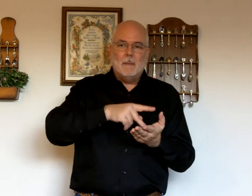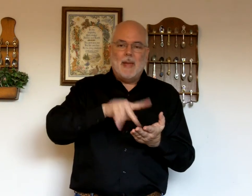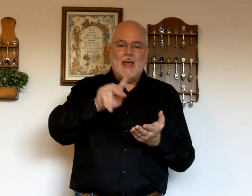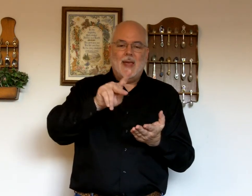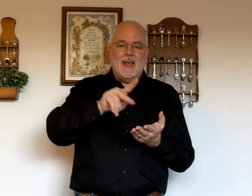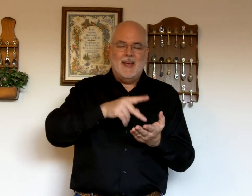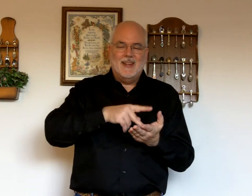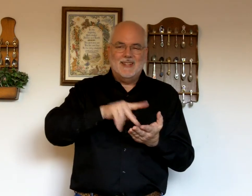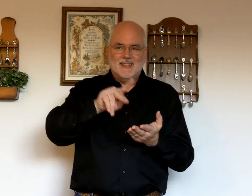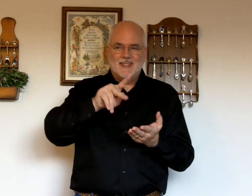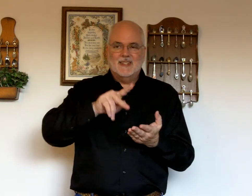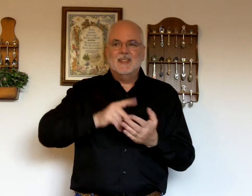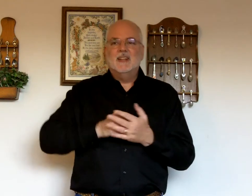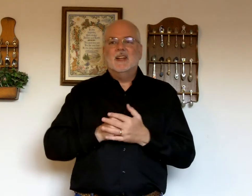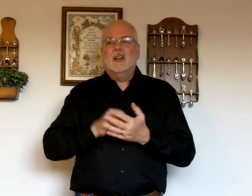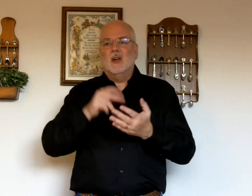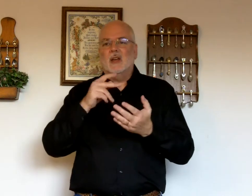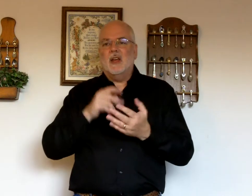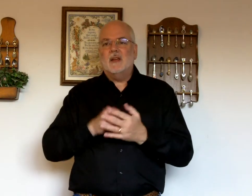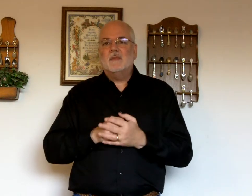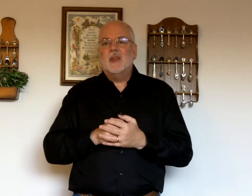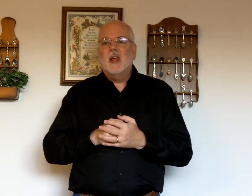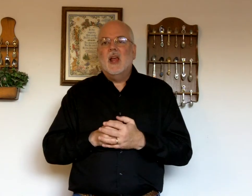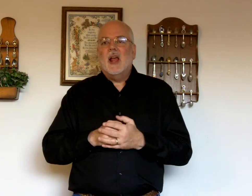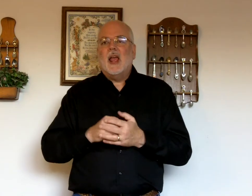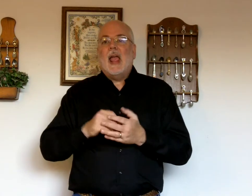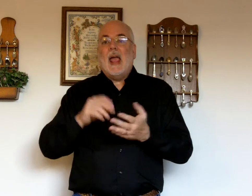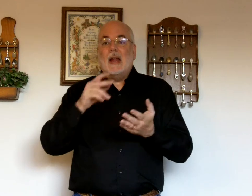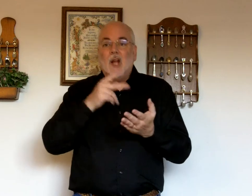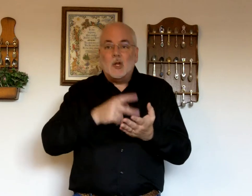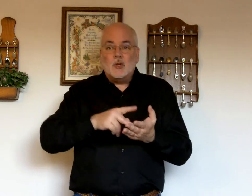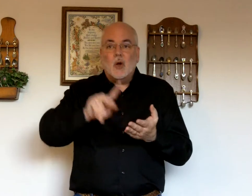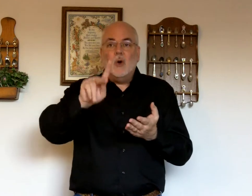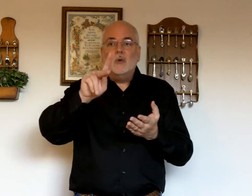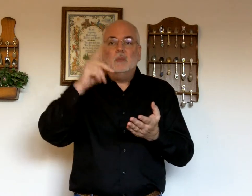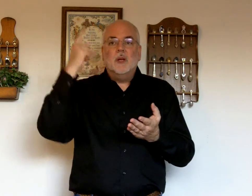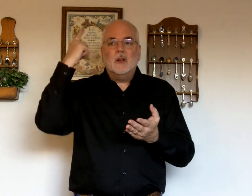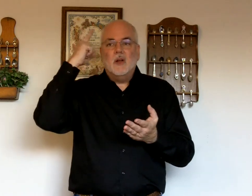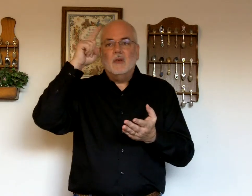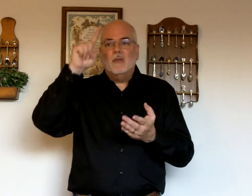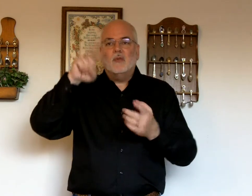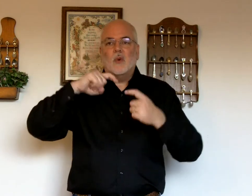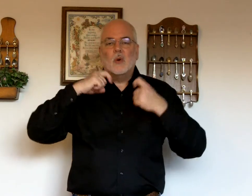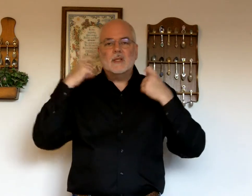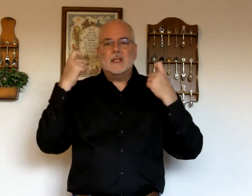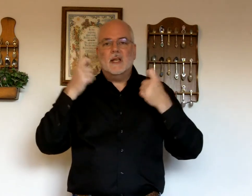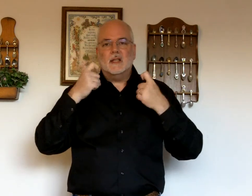Pay. Okay? And atonement for sins.